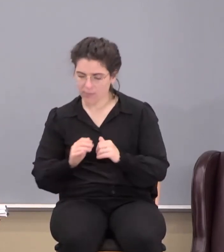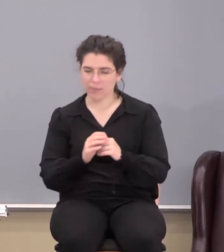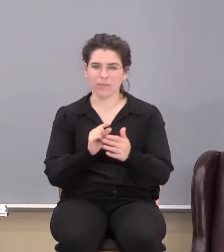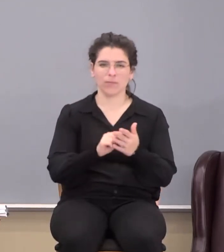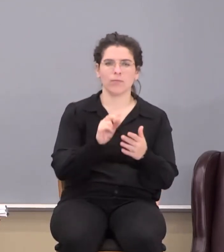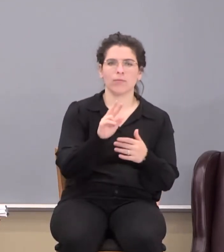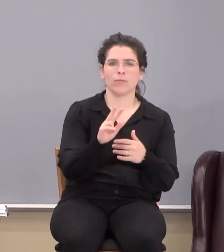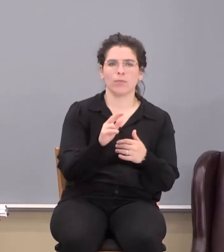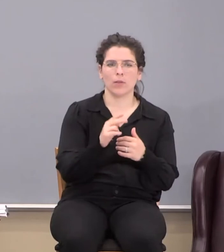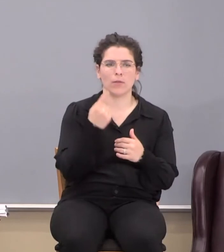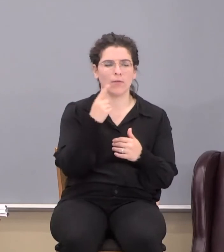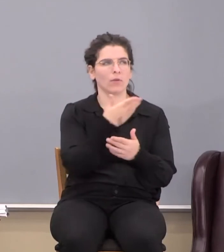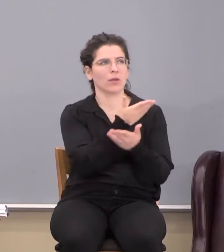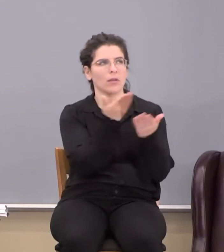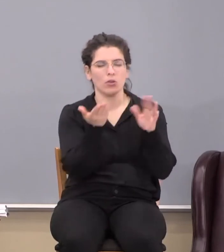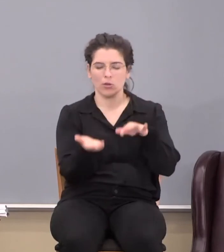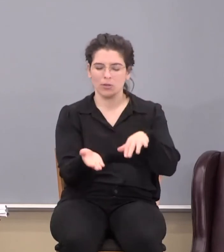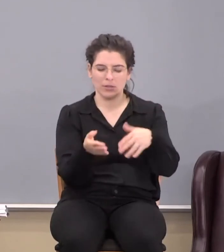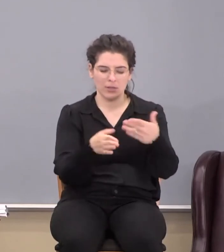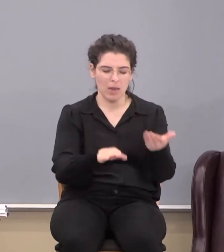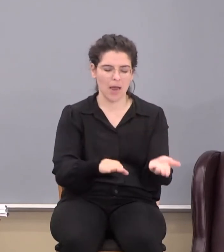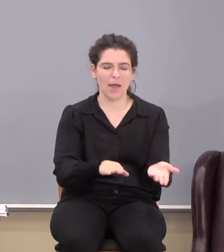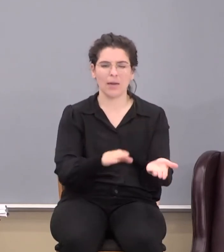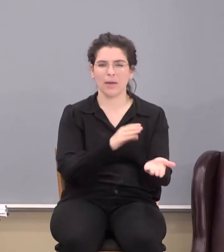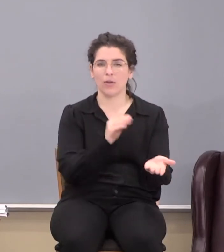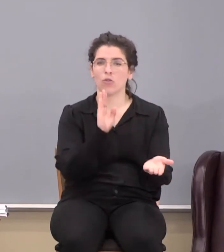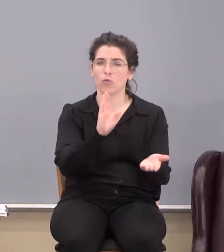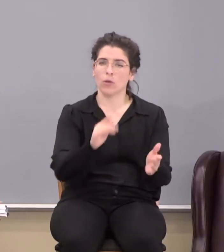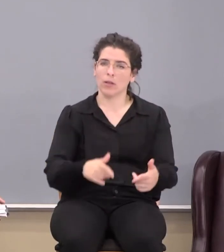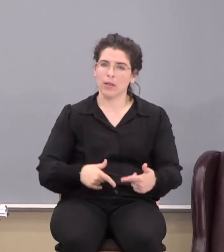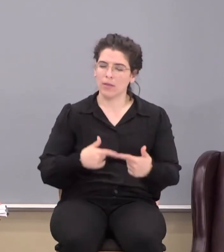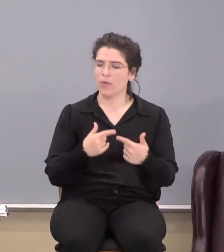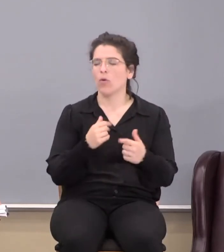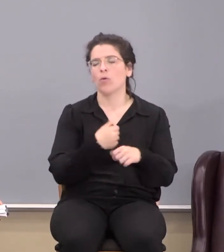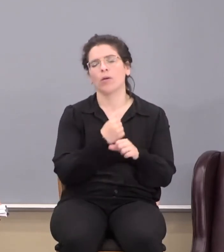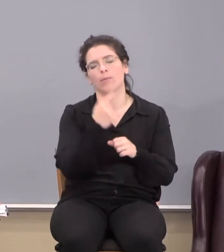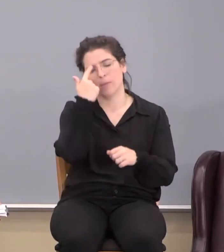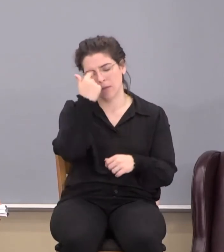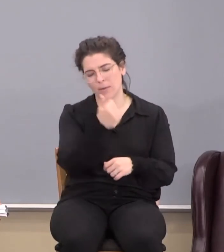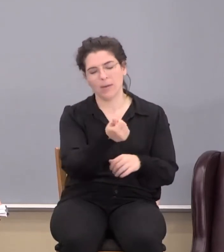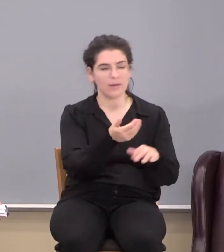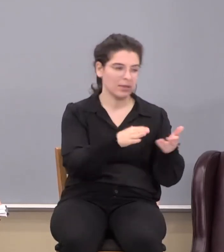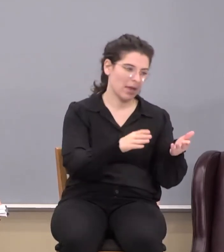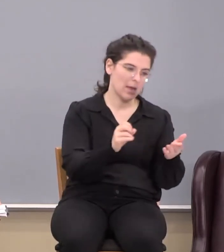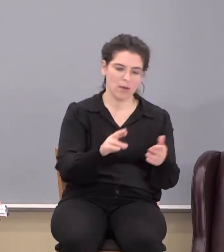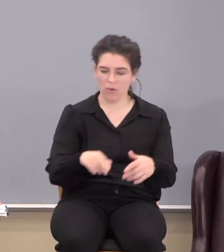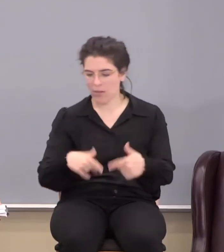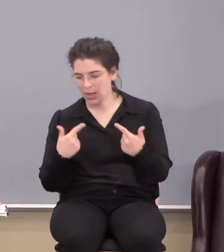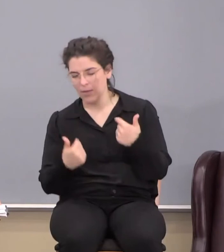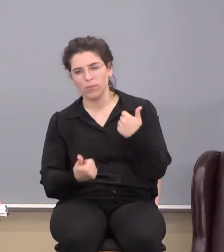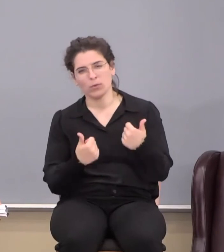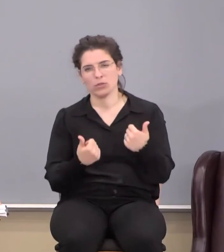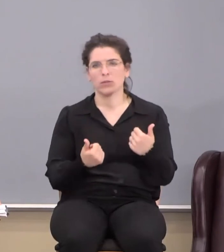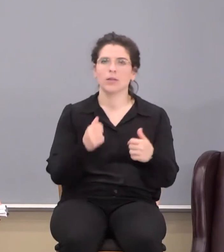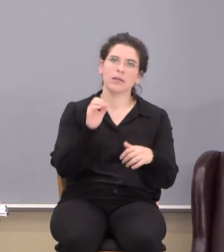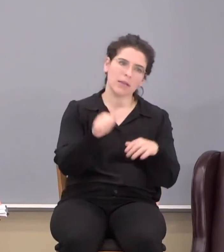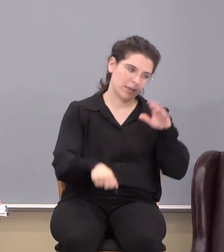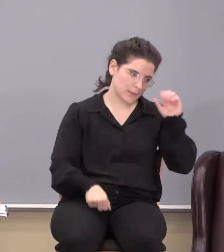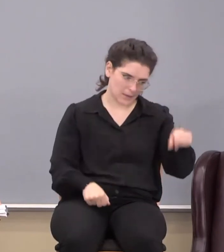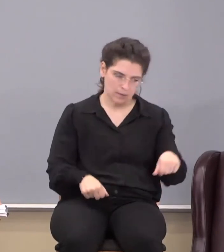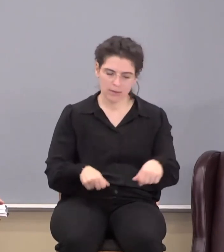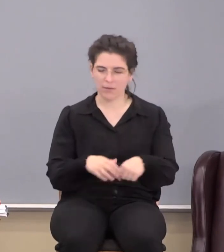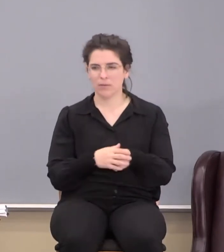Verse three, for ye are dead and your life. Okay, now make up your mind, Paul. Am I dead or am I alive? What's the answer? Yes.